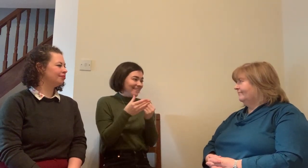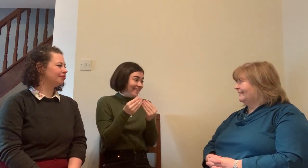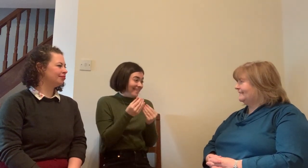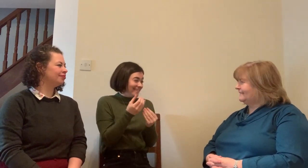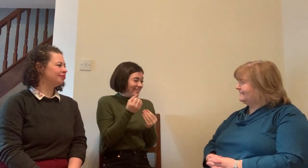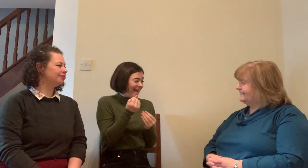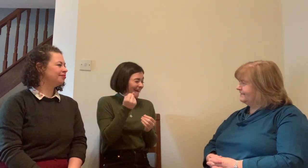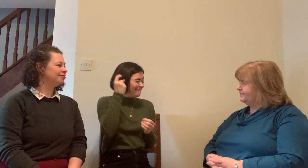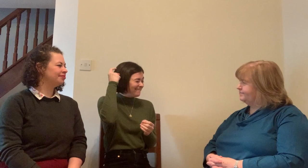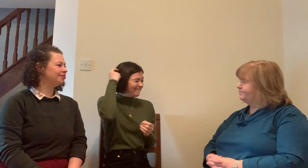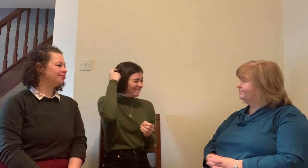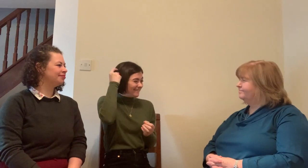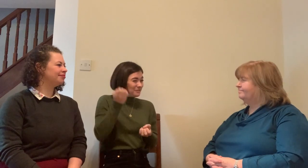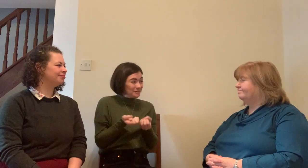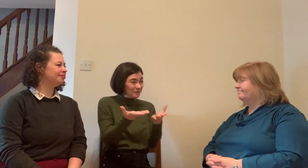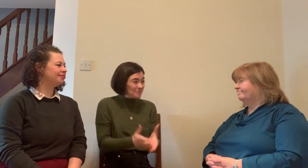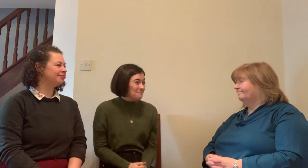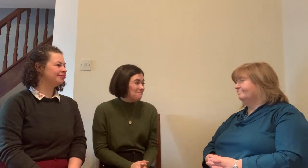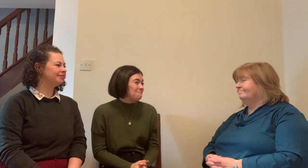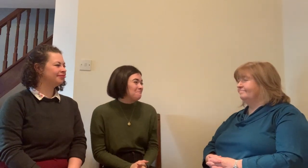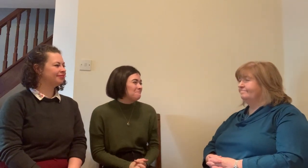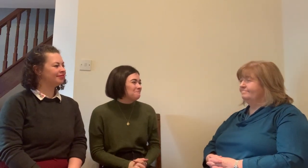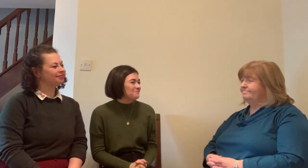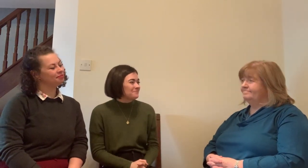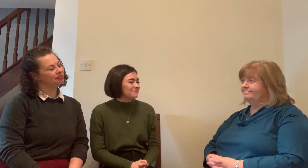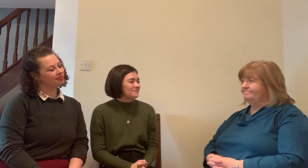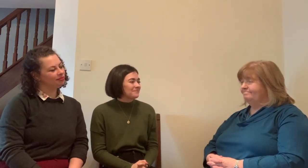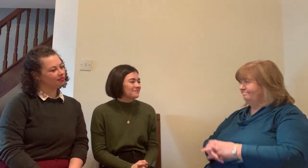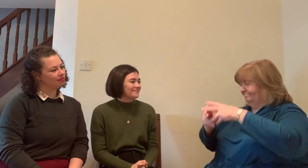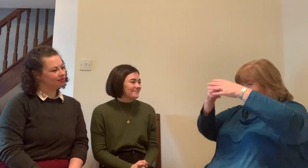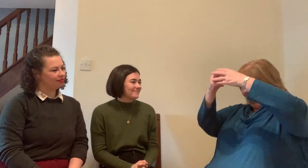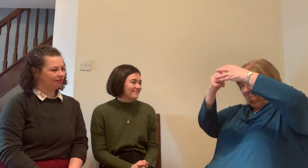teacher and let's say for example if we want to you know